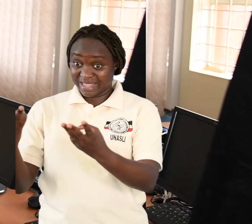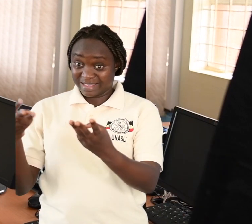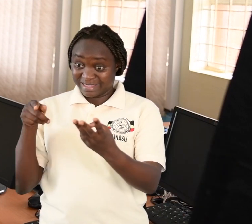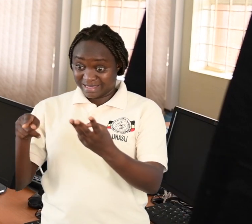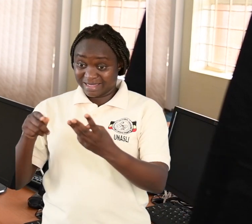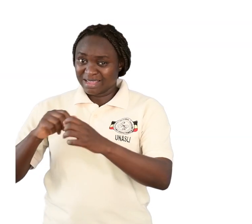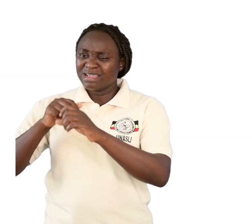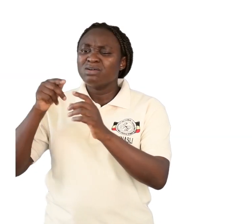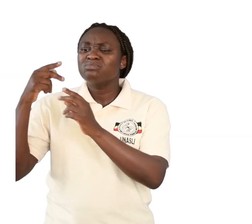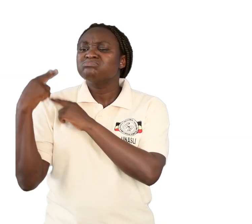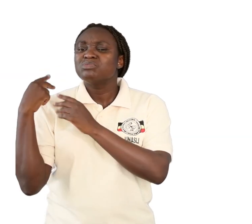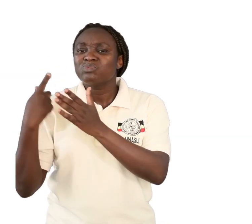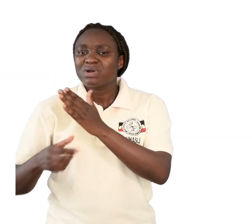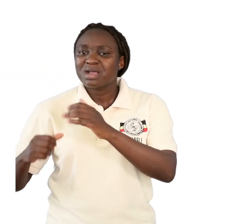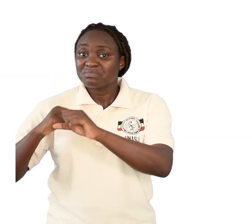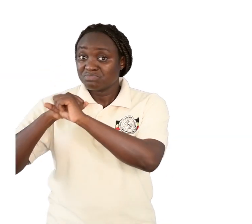cell.